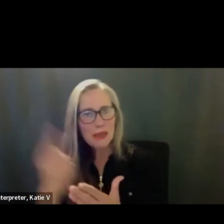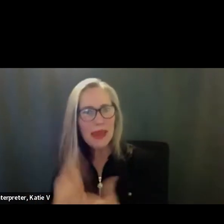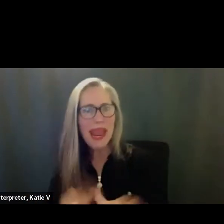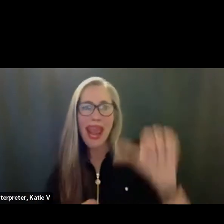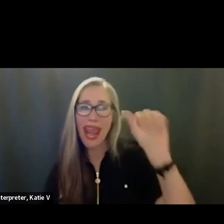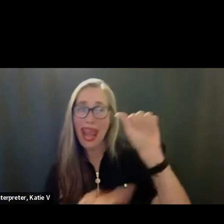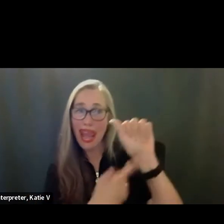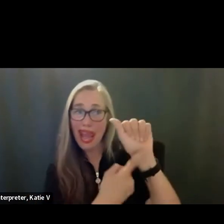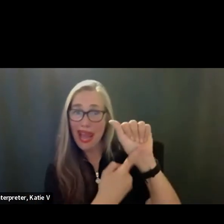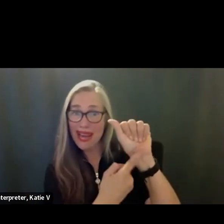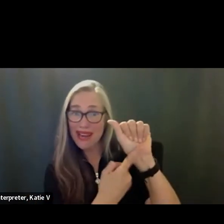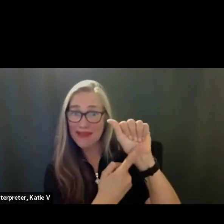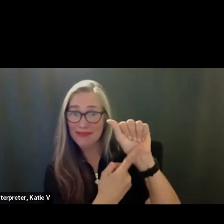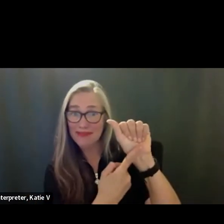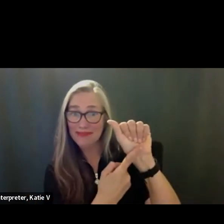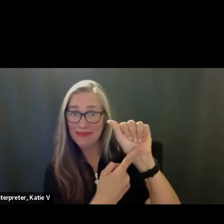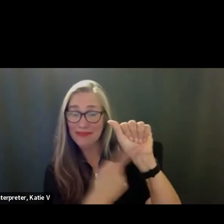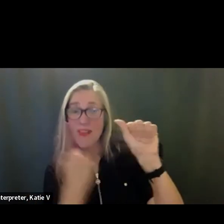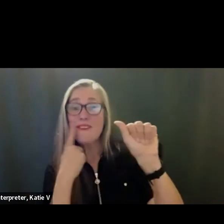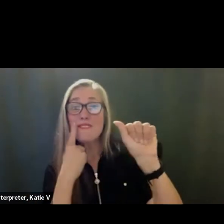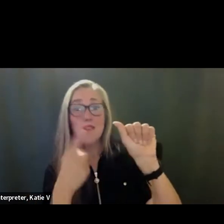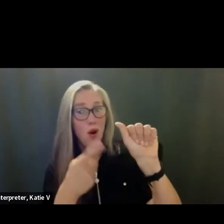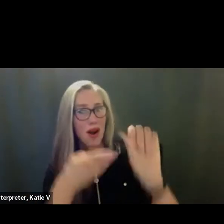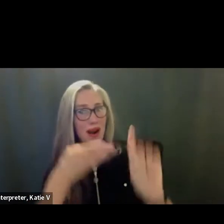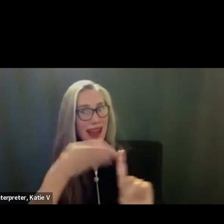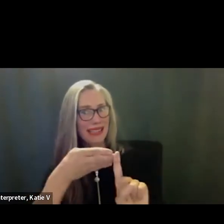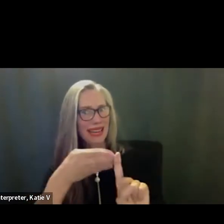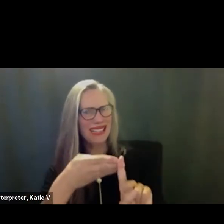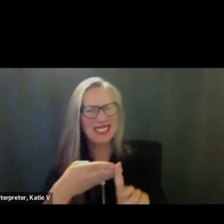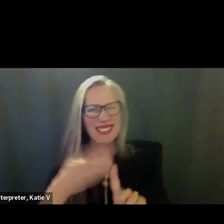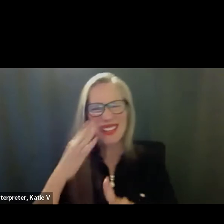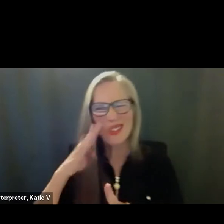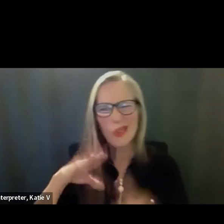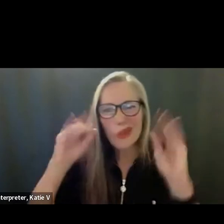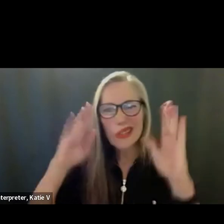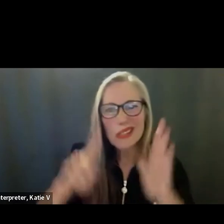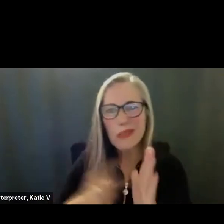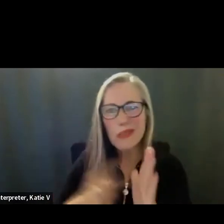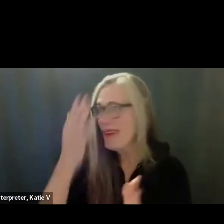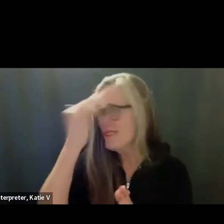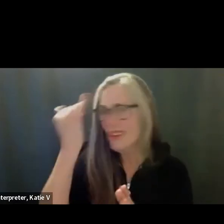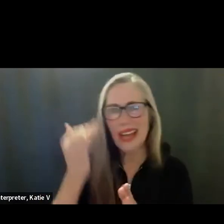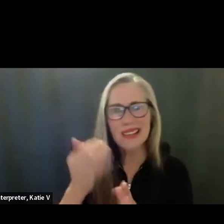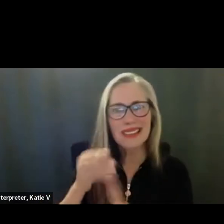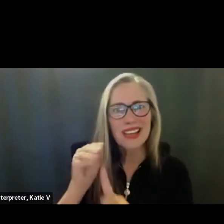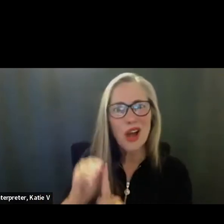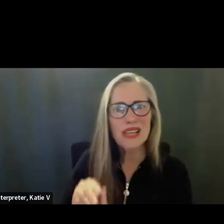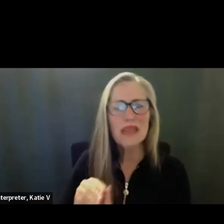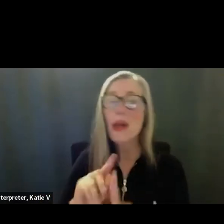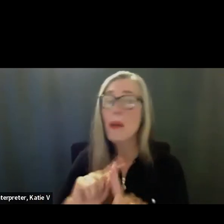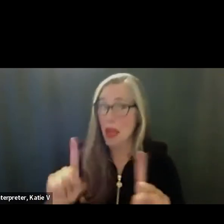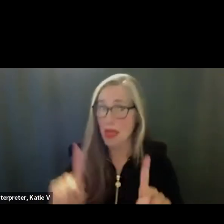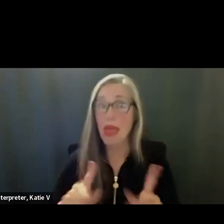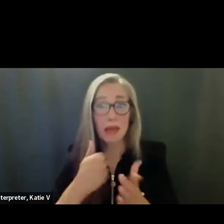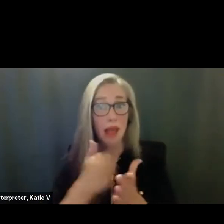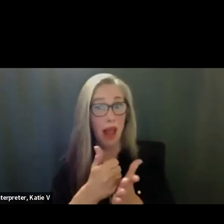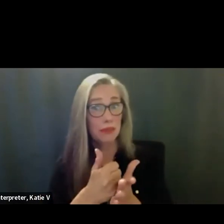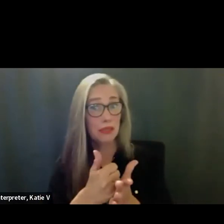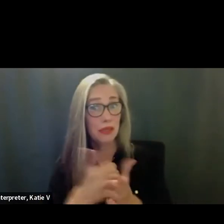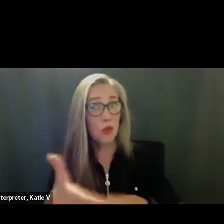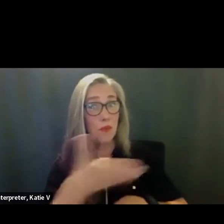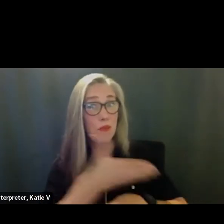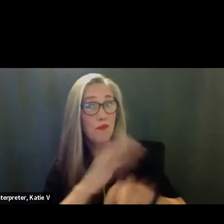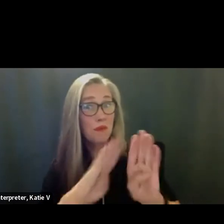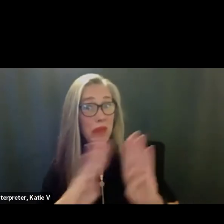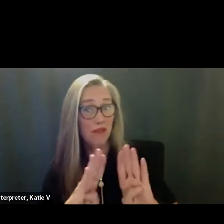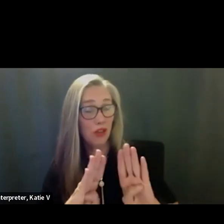Great reminder for all of our teachers to take attendance at the beginning of class. It helps us with our responding to behavior and supporting students. And